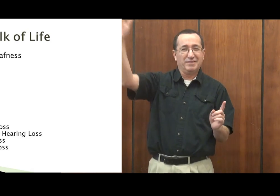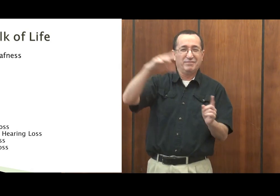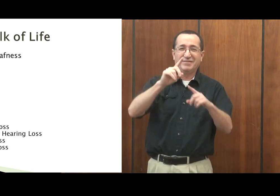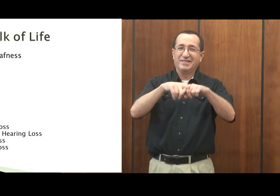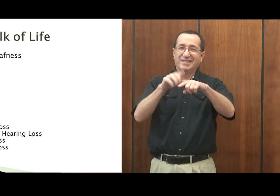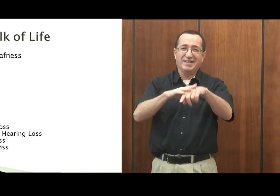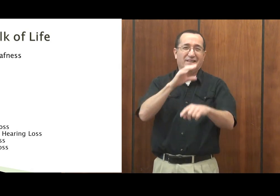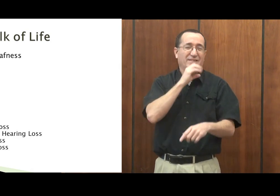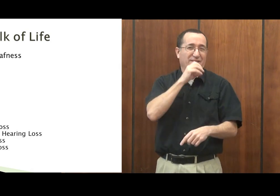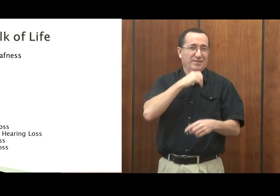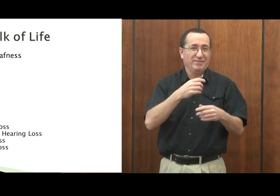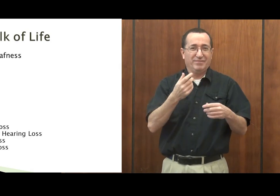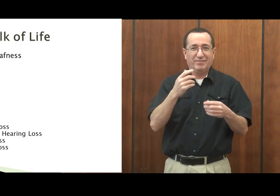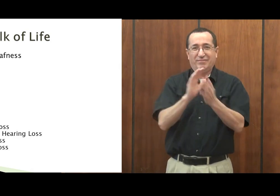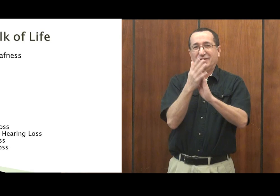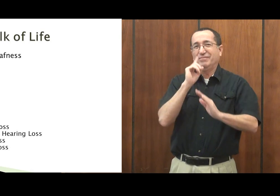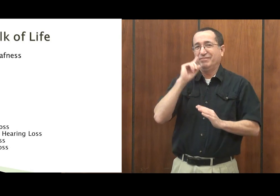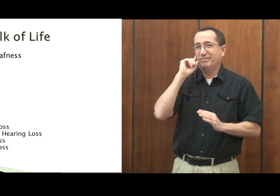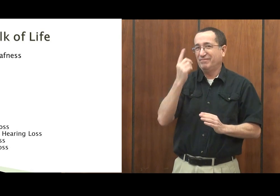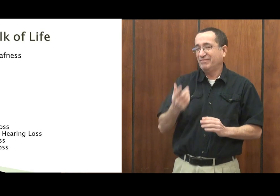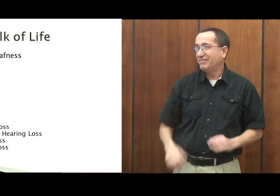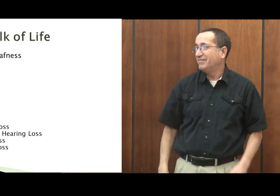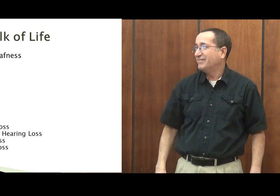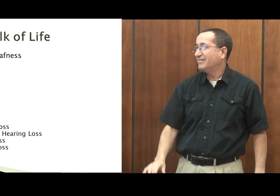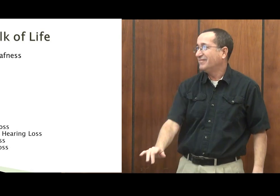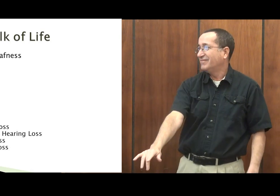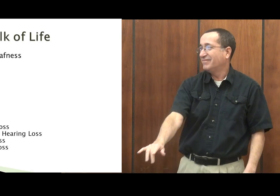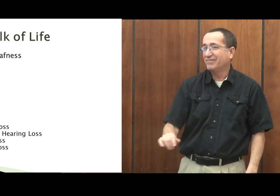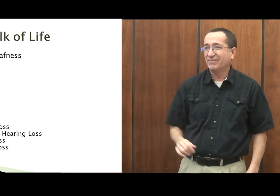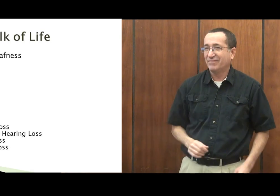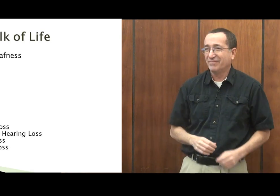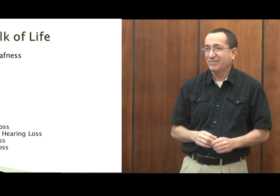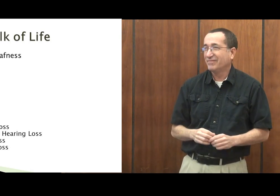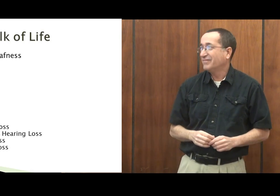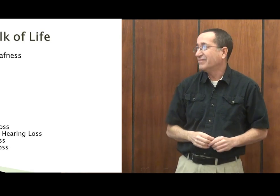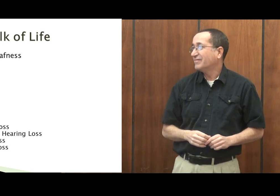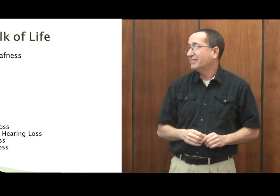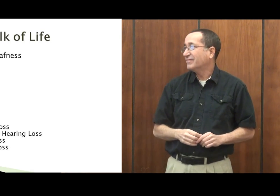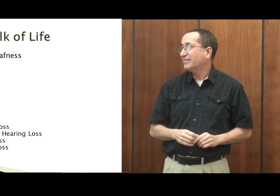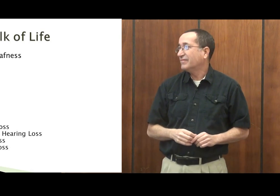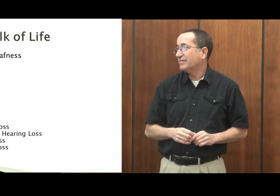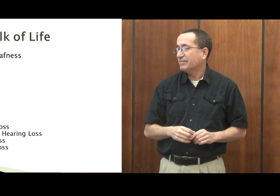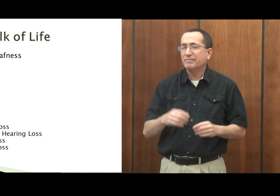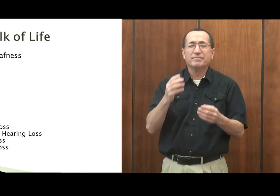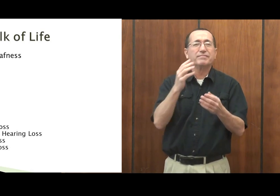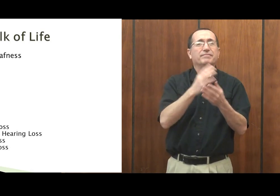it's a scary experience to lose your hearing and to become really deaf.